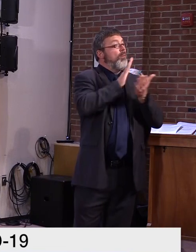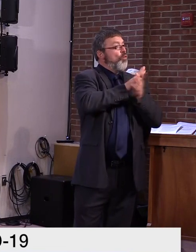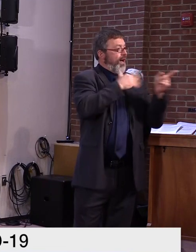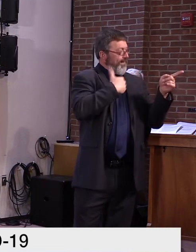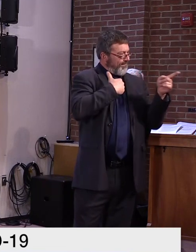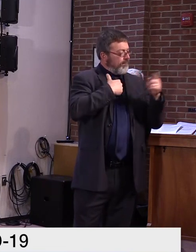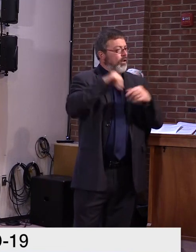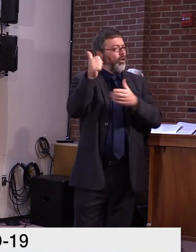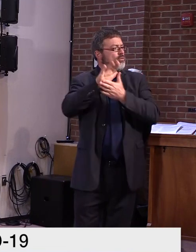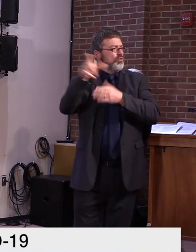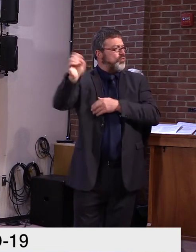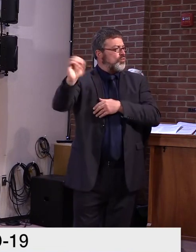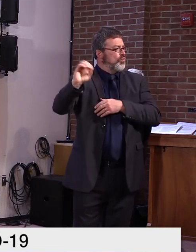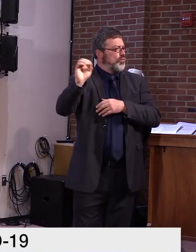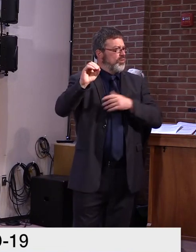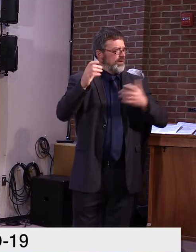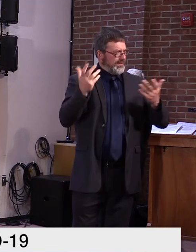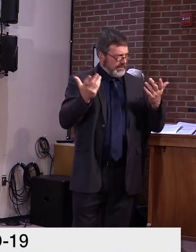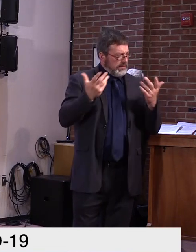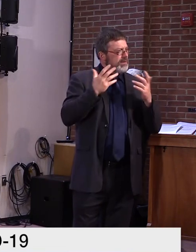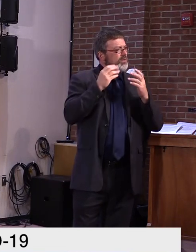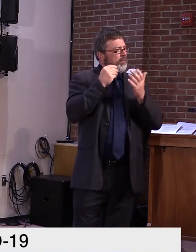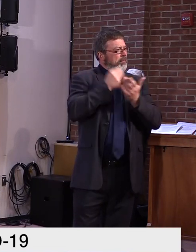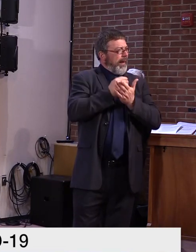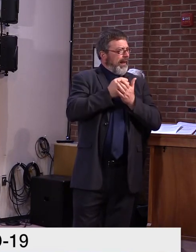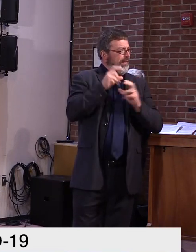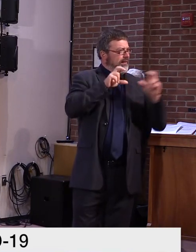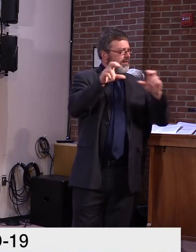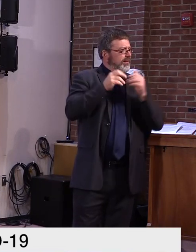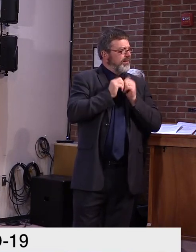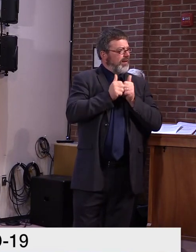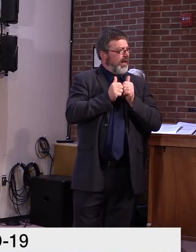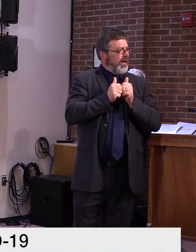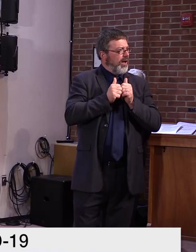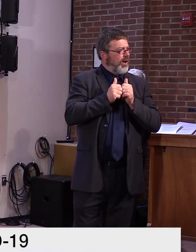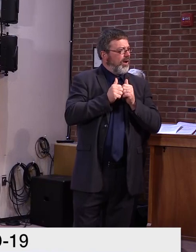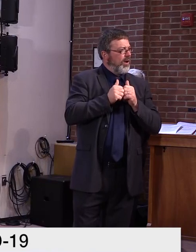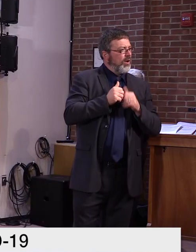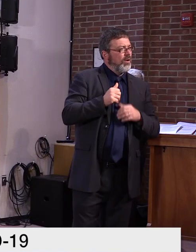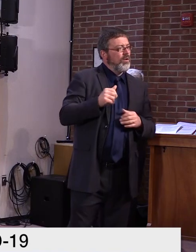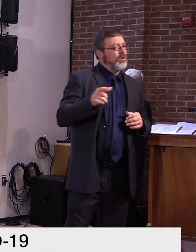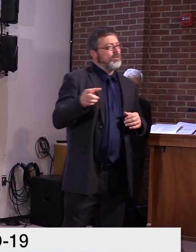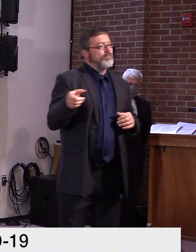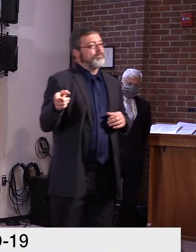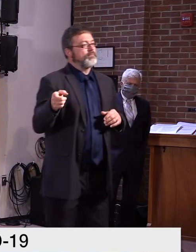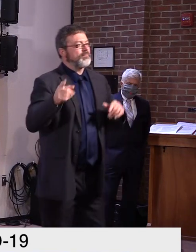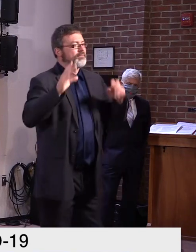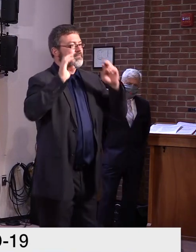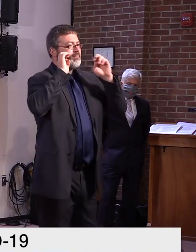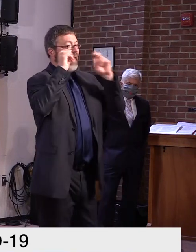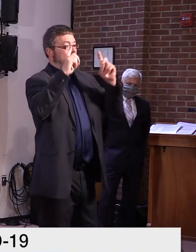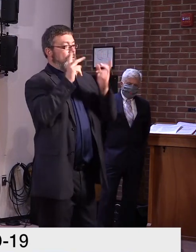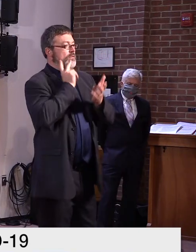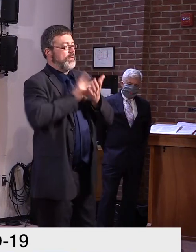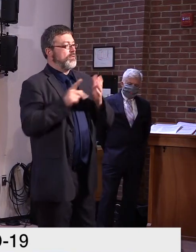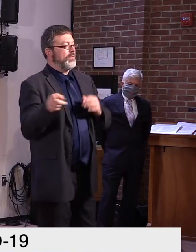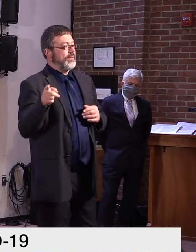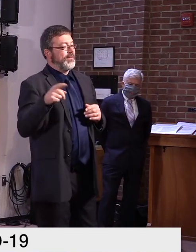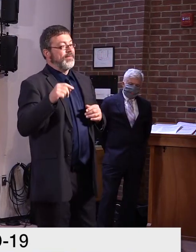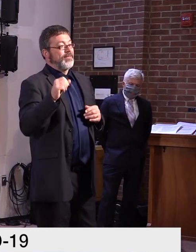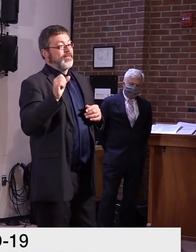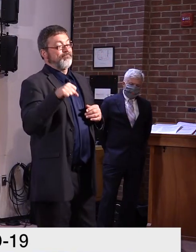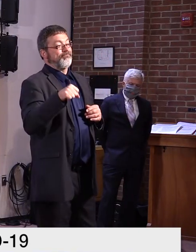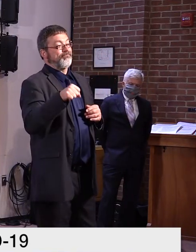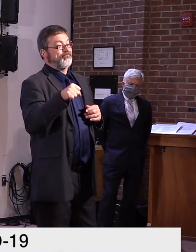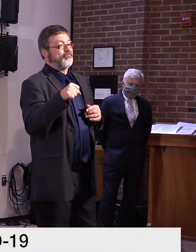Yeah, I haven't heard that specific concerns. I've had some concerns come forward about, uh, scheduling the AP exams and that's something I'm working on